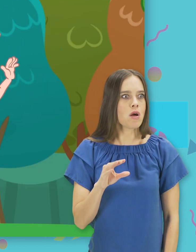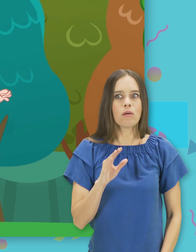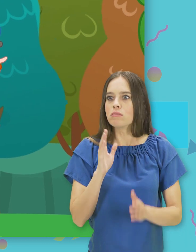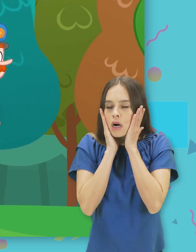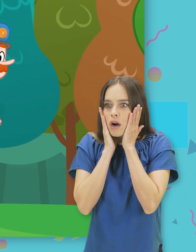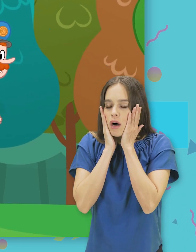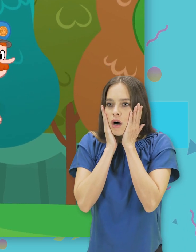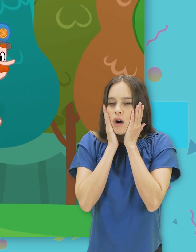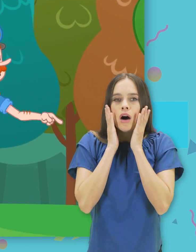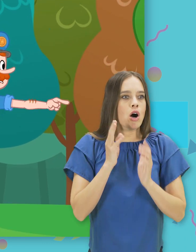Morple, go over there.